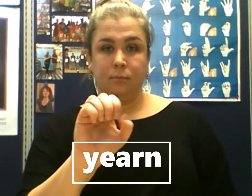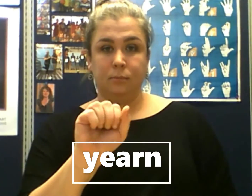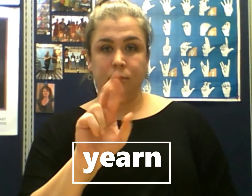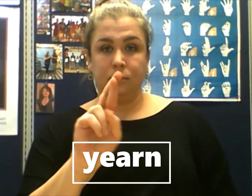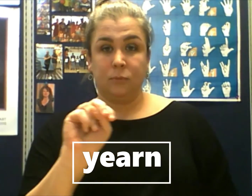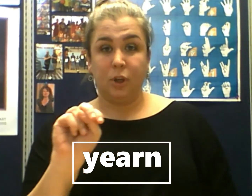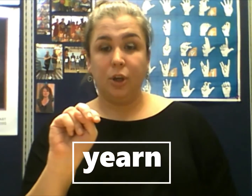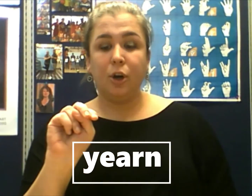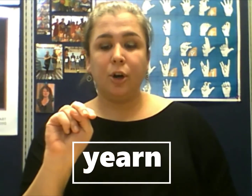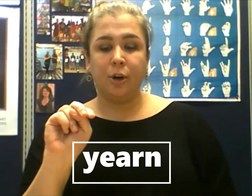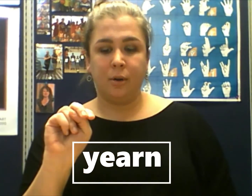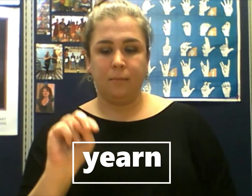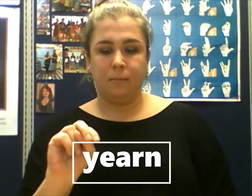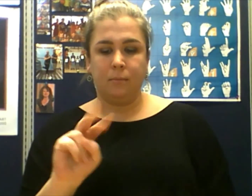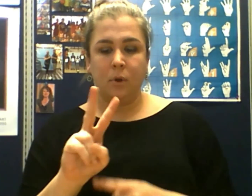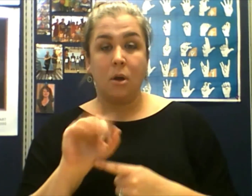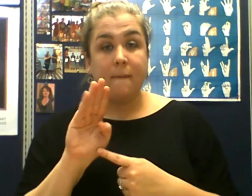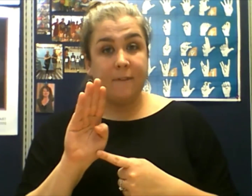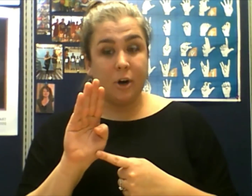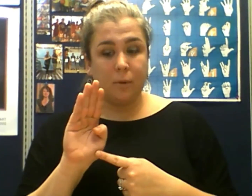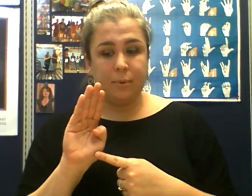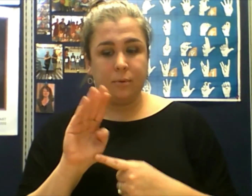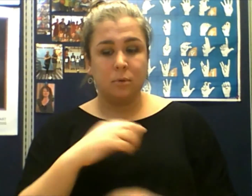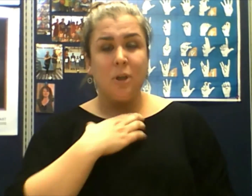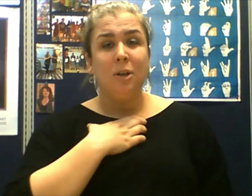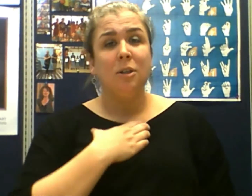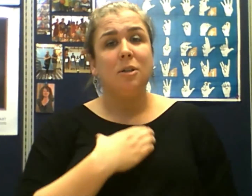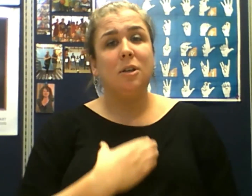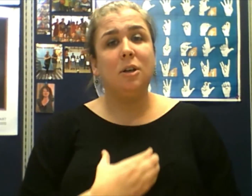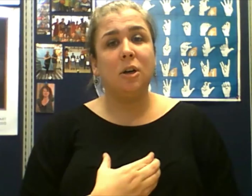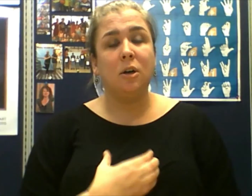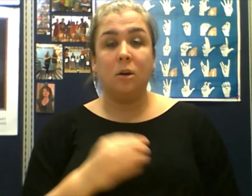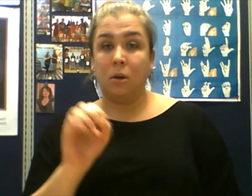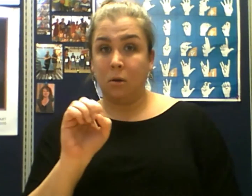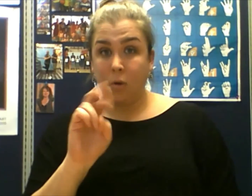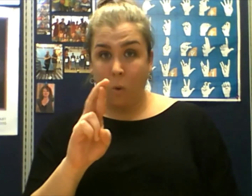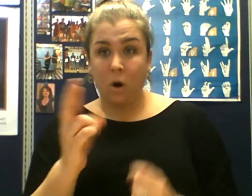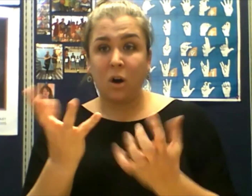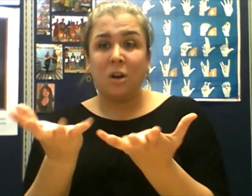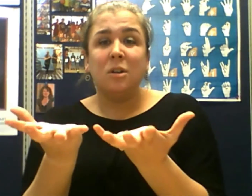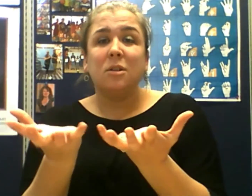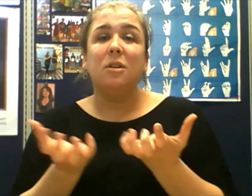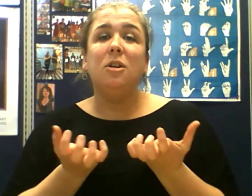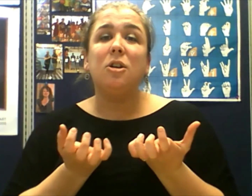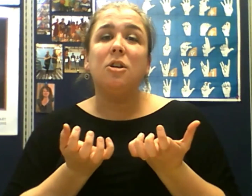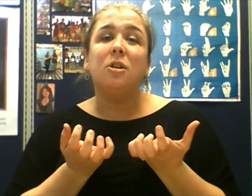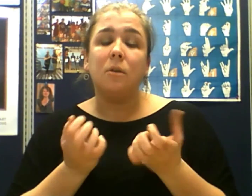Yearn. Yearn. Yearn. Verb. yearn.